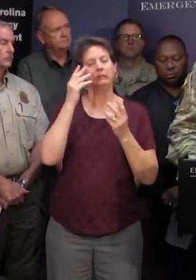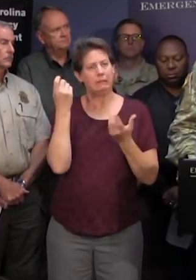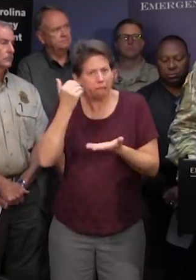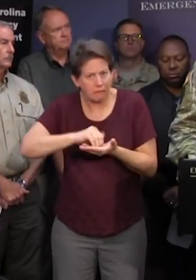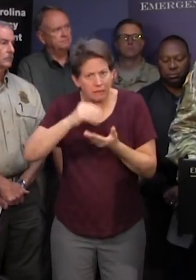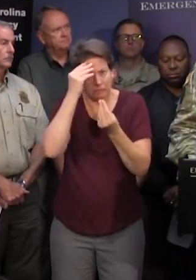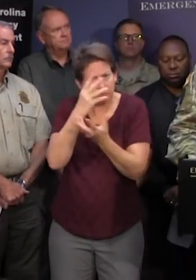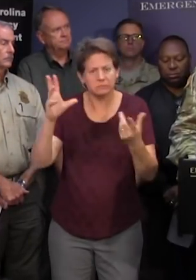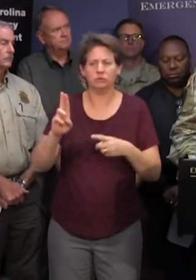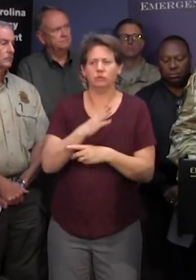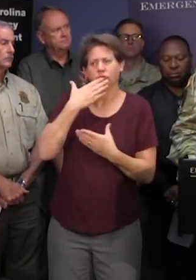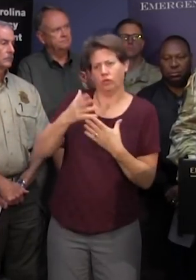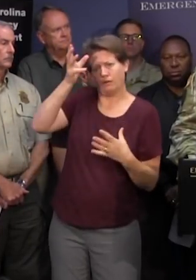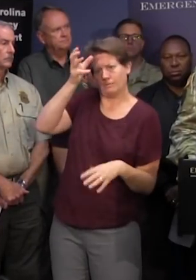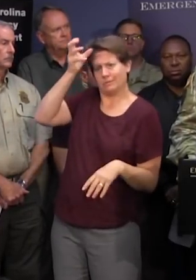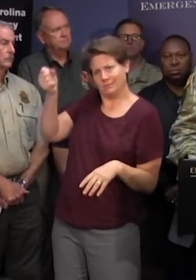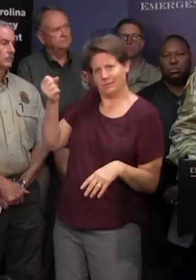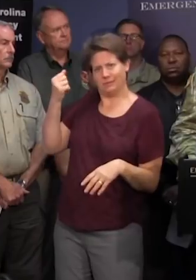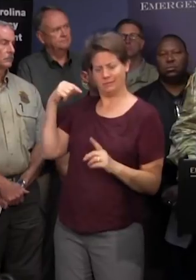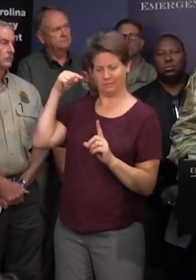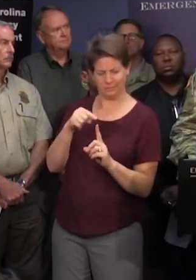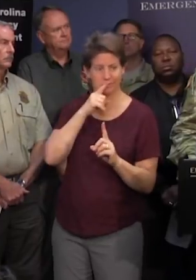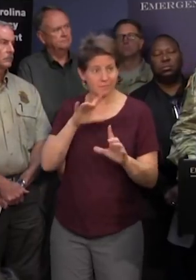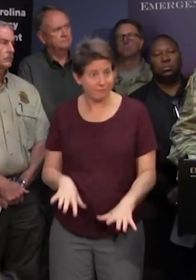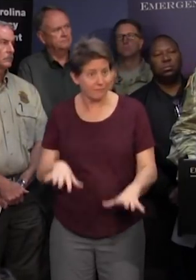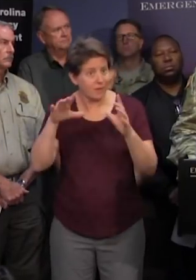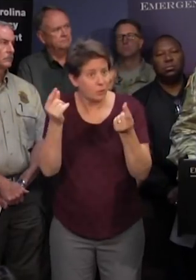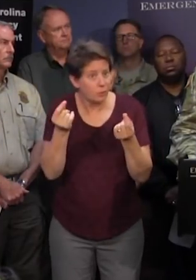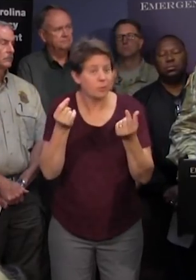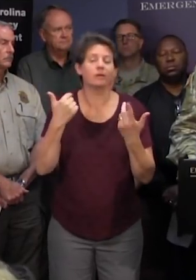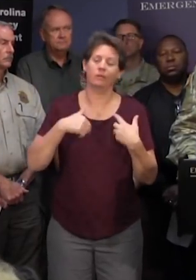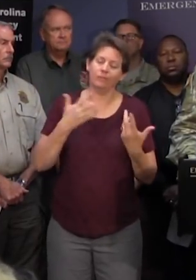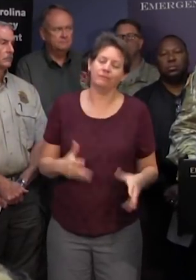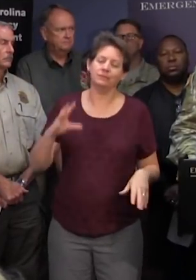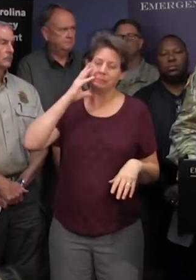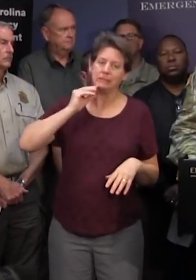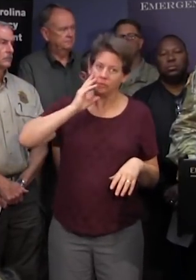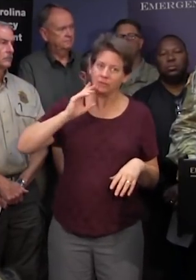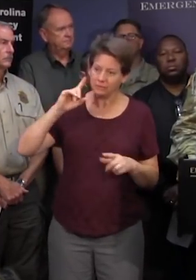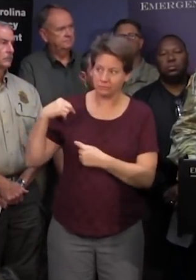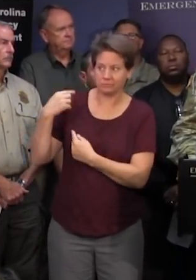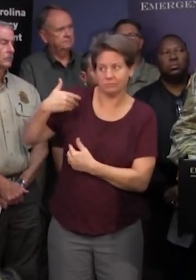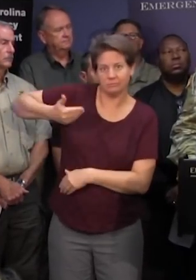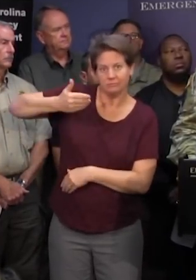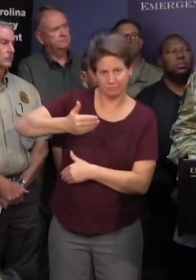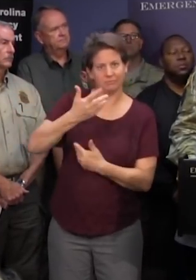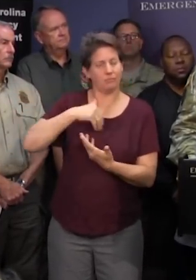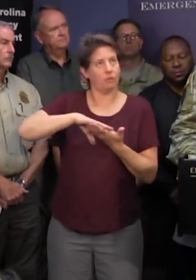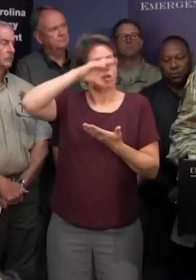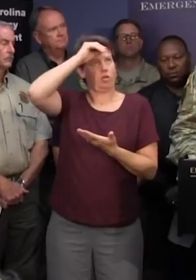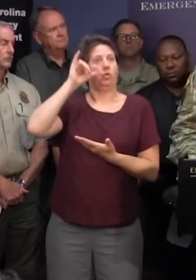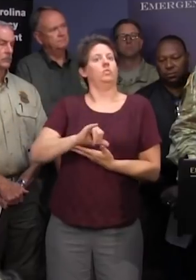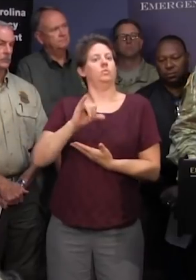good common sense as it relates to uh... floods type activities we've gone through this now several times in the last few years and we've learned a